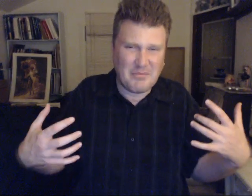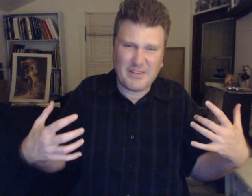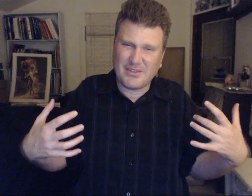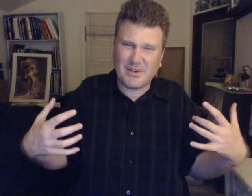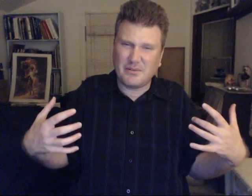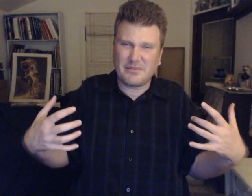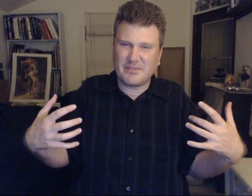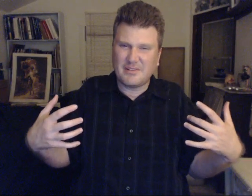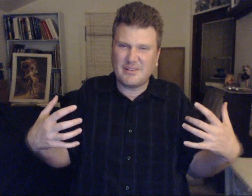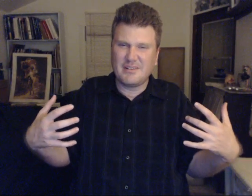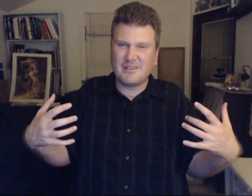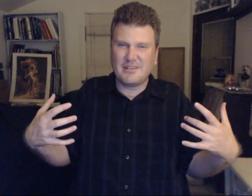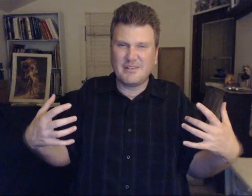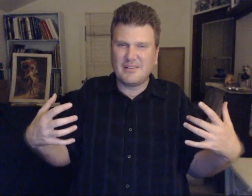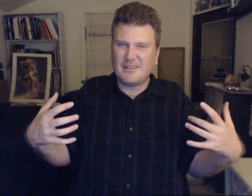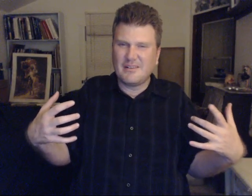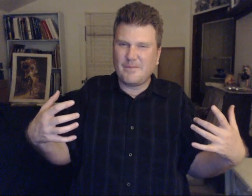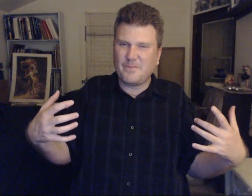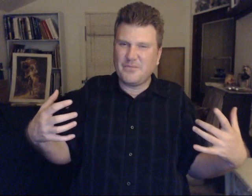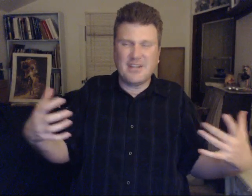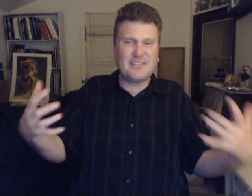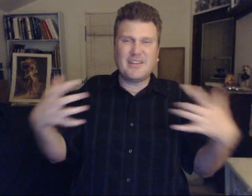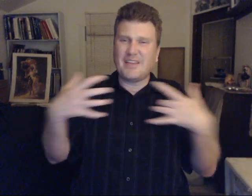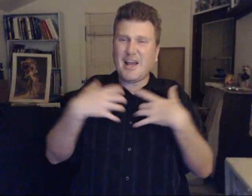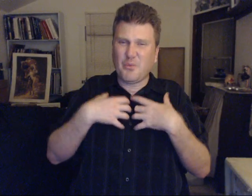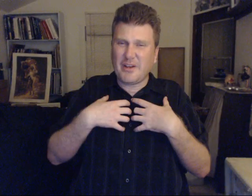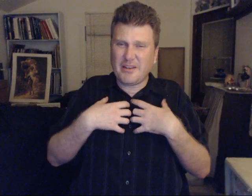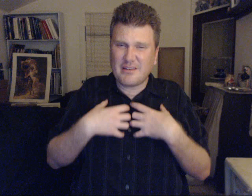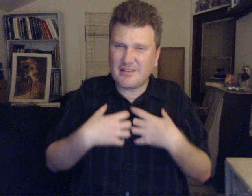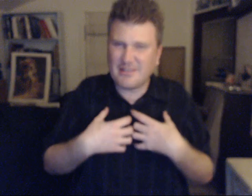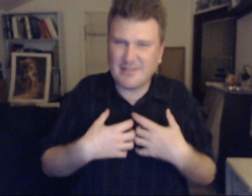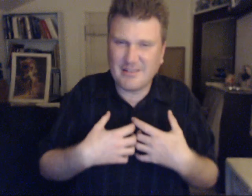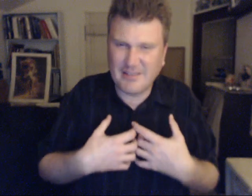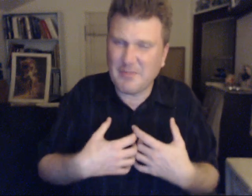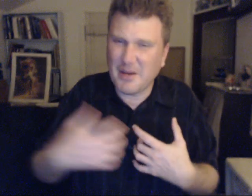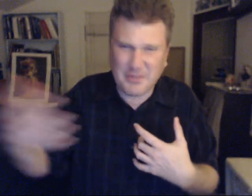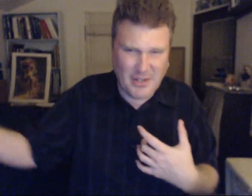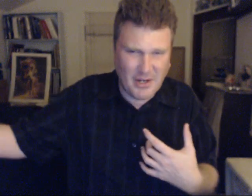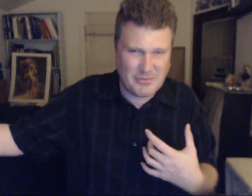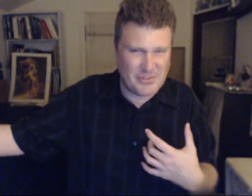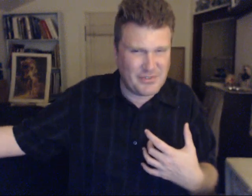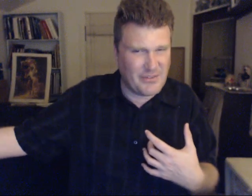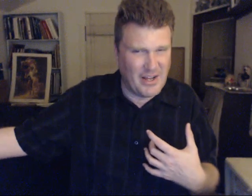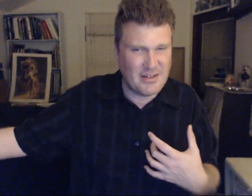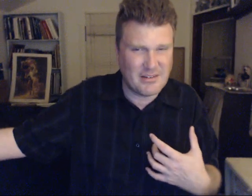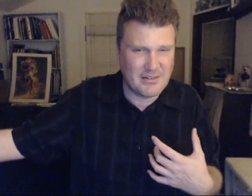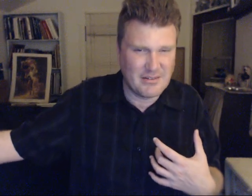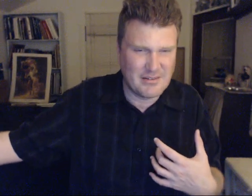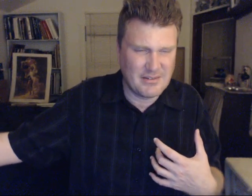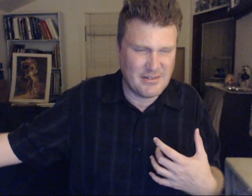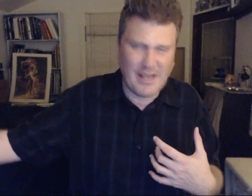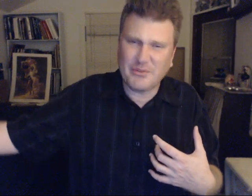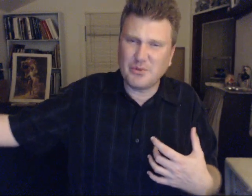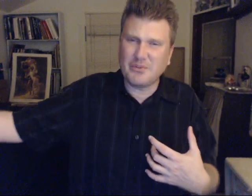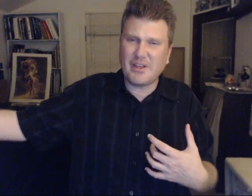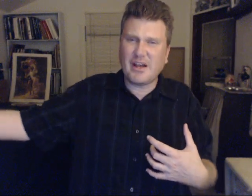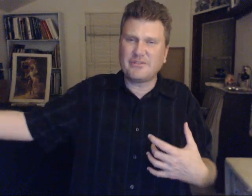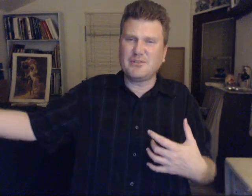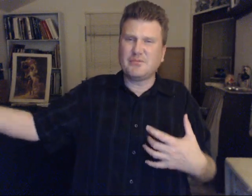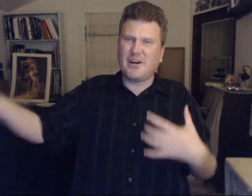myself they didn't take that away they might be gone which is fine they have to do what they have to do why